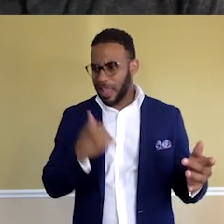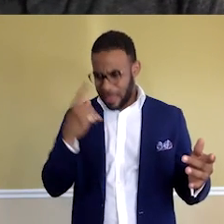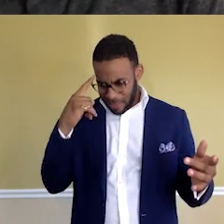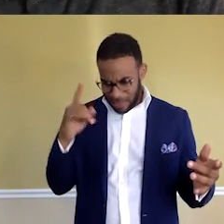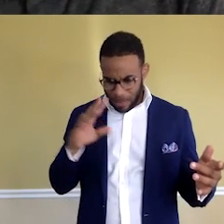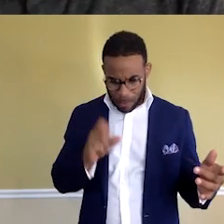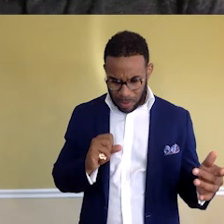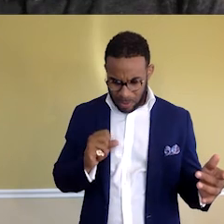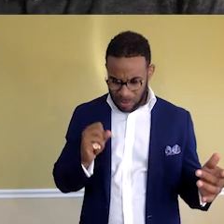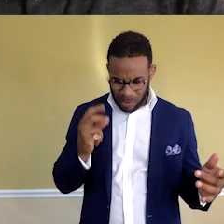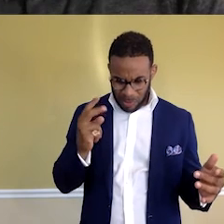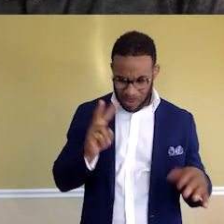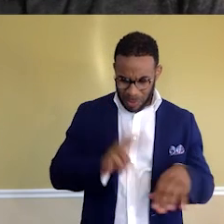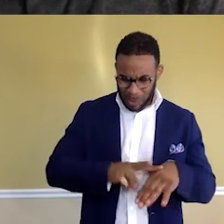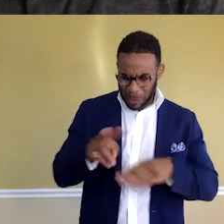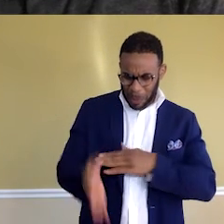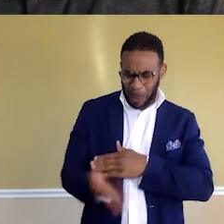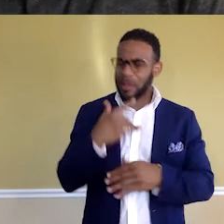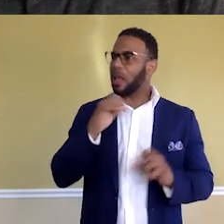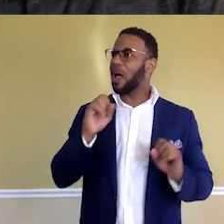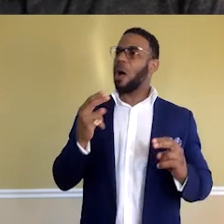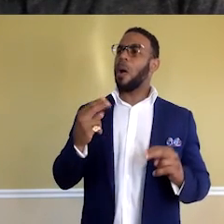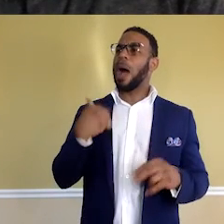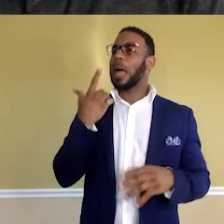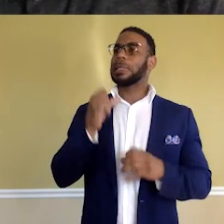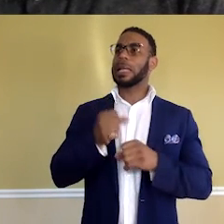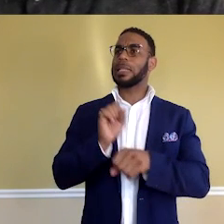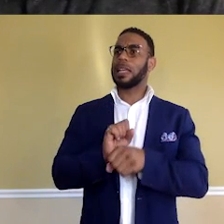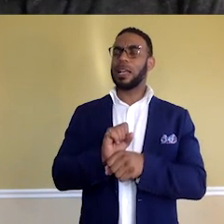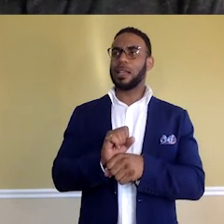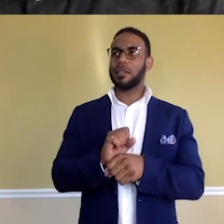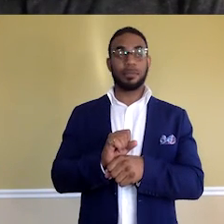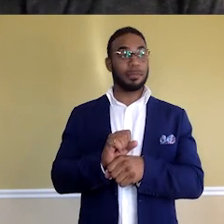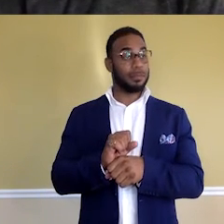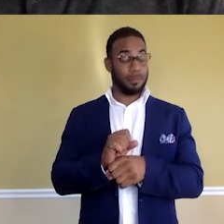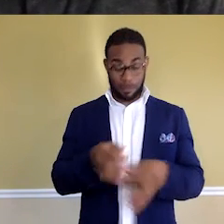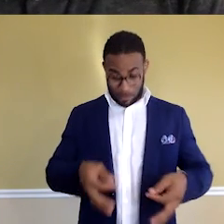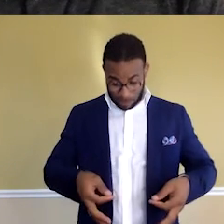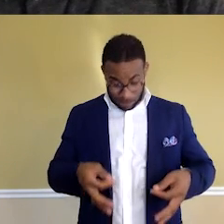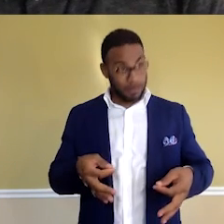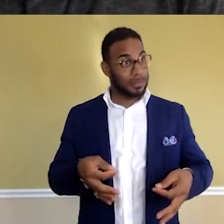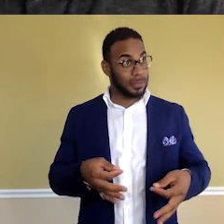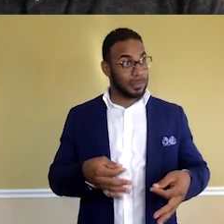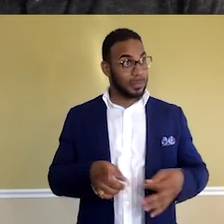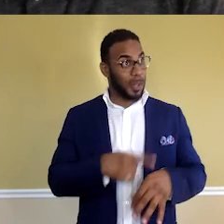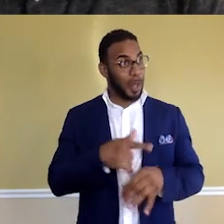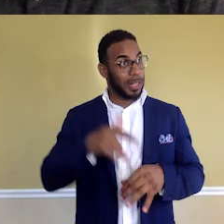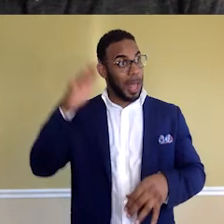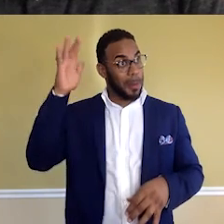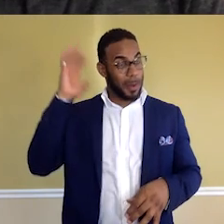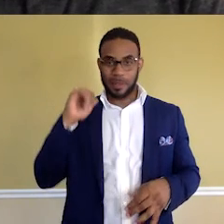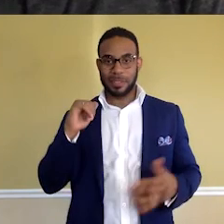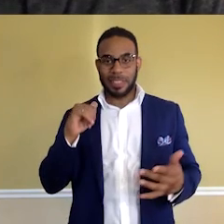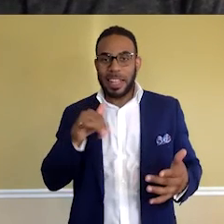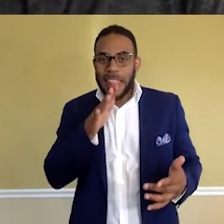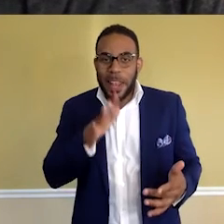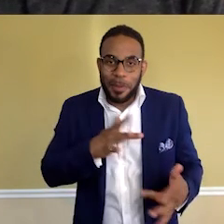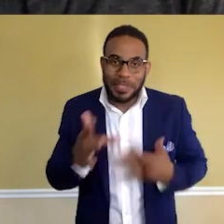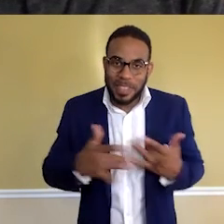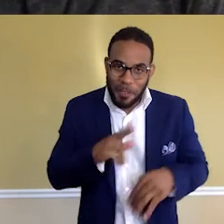2 a.m. I was like, oh, I just got a job right now. I like, wow, this was a long time ago. The lady was sent a voice note,